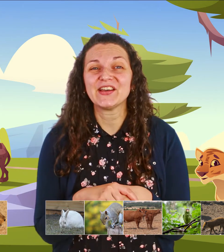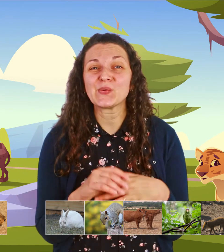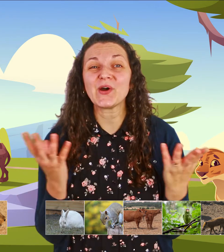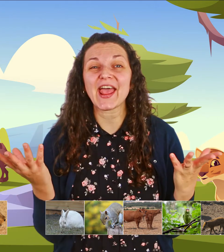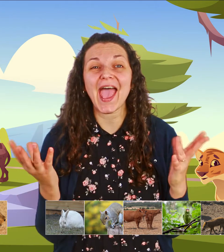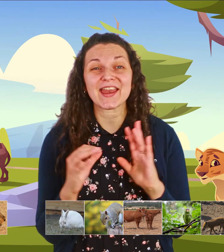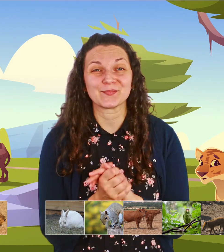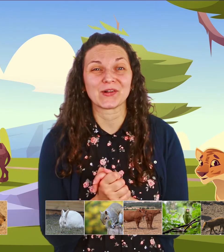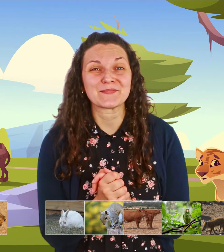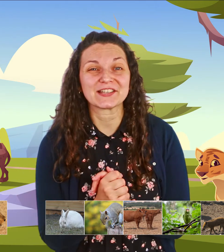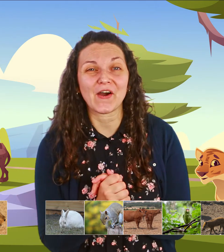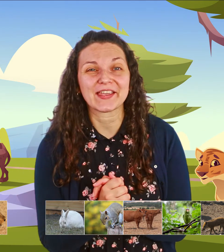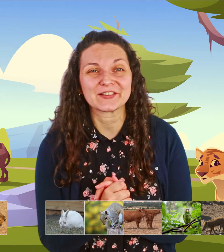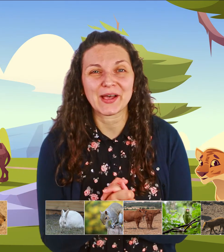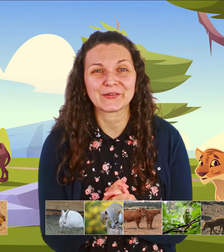what animal am i talking about